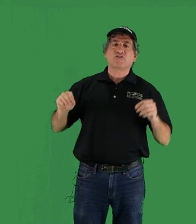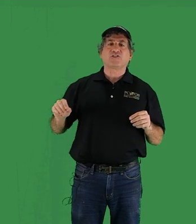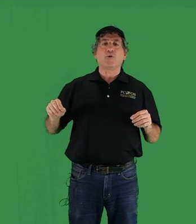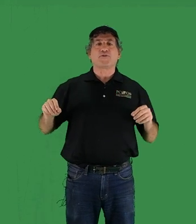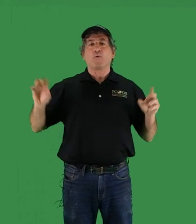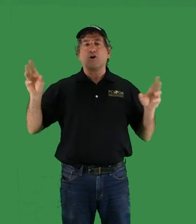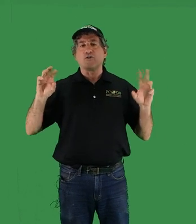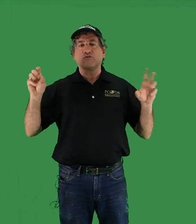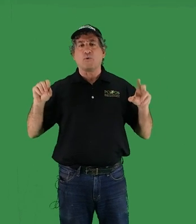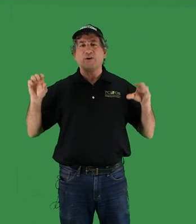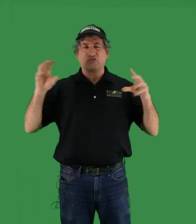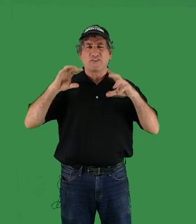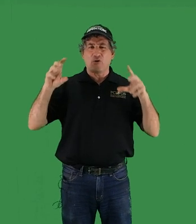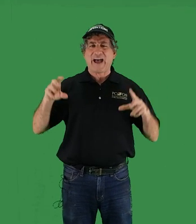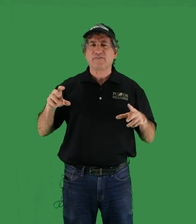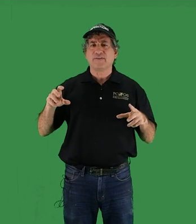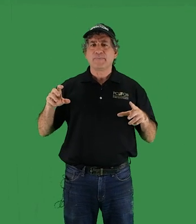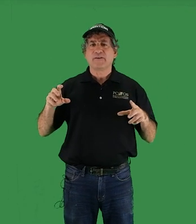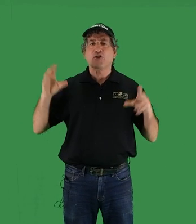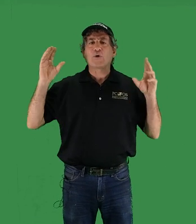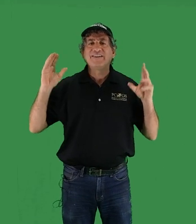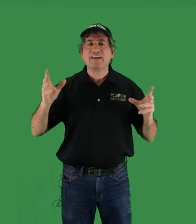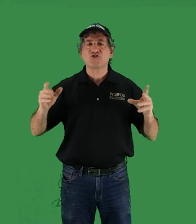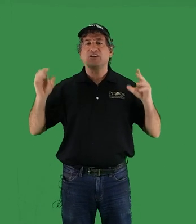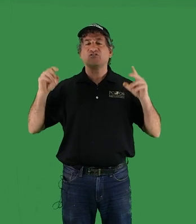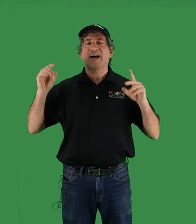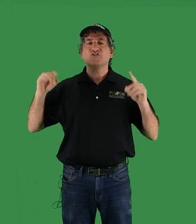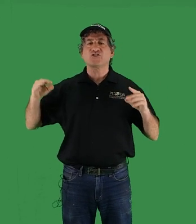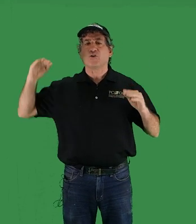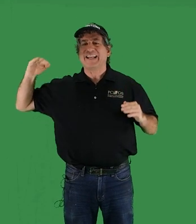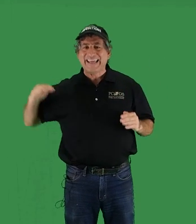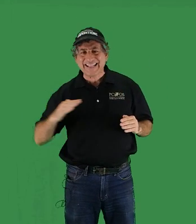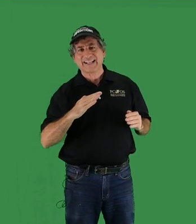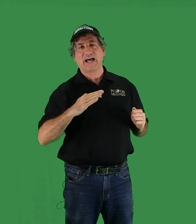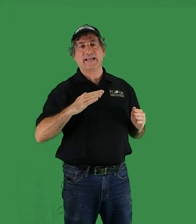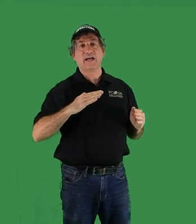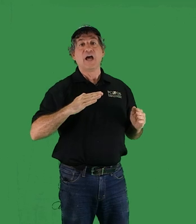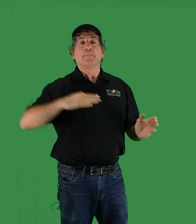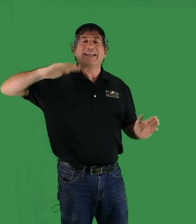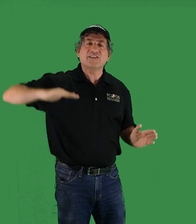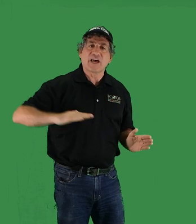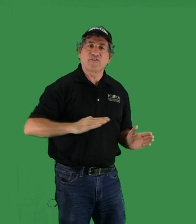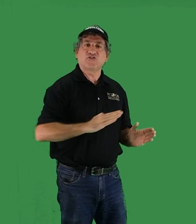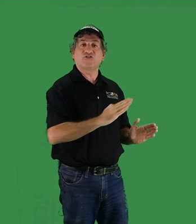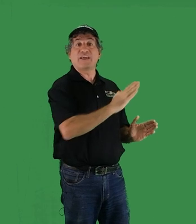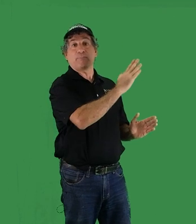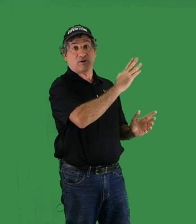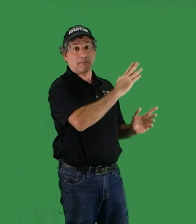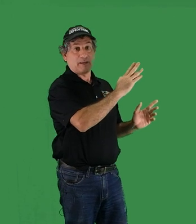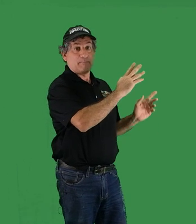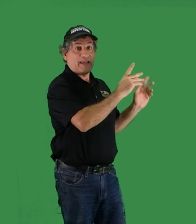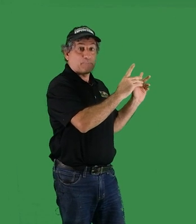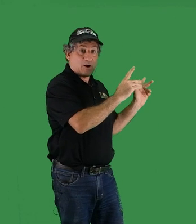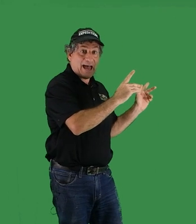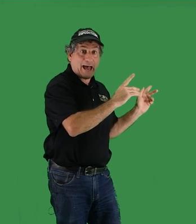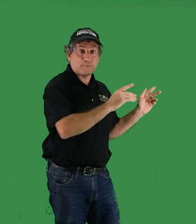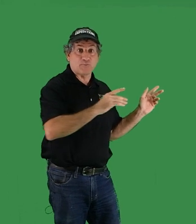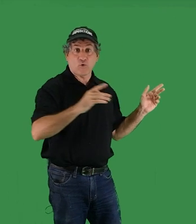a slope through all those points on the graph, the gradation is not just on an incline, but gets ever steeper. And perhaps more